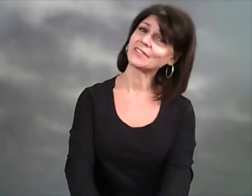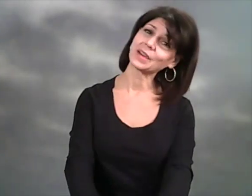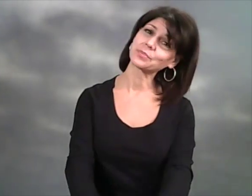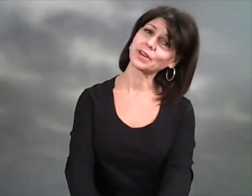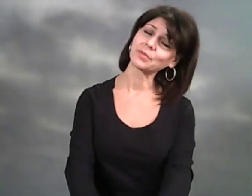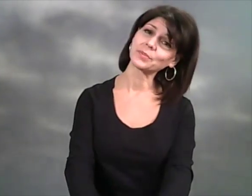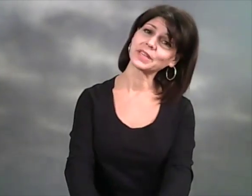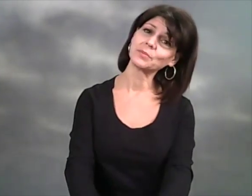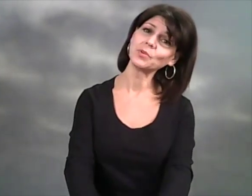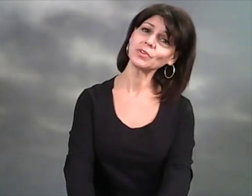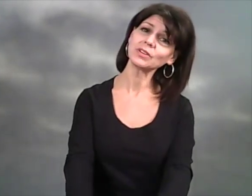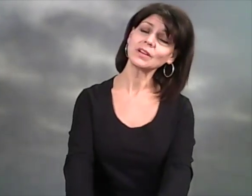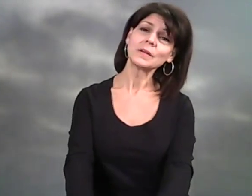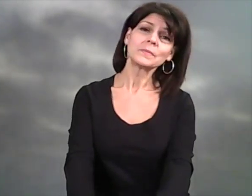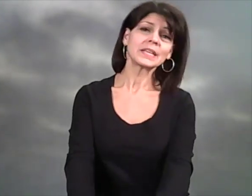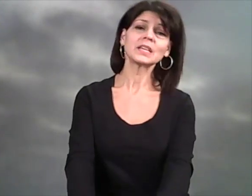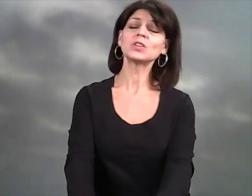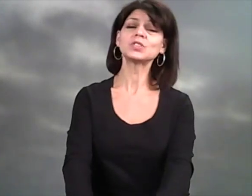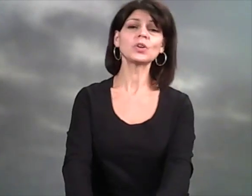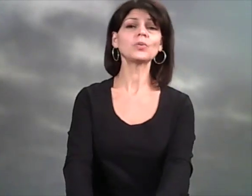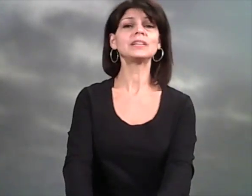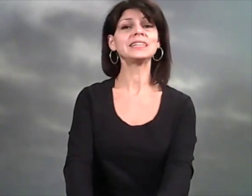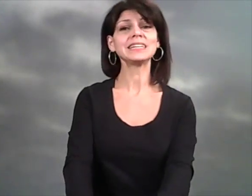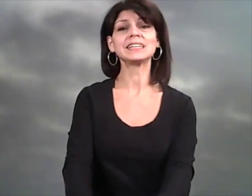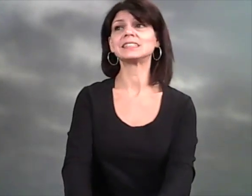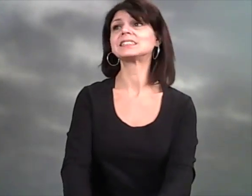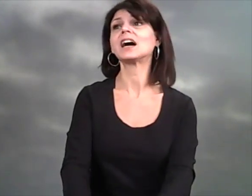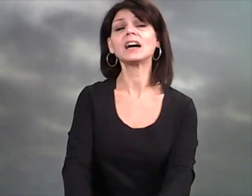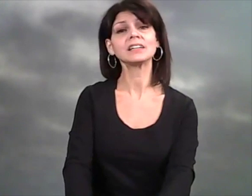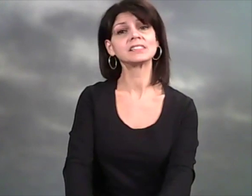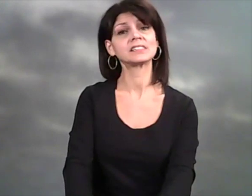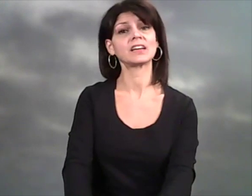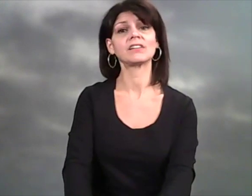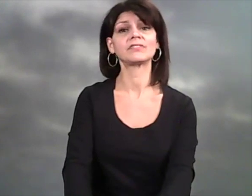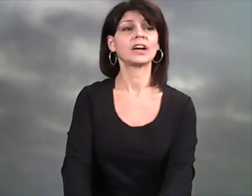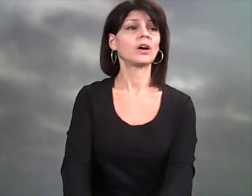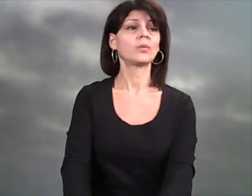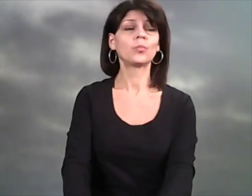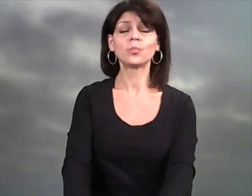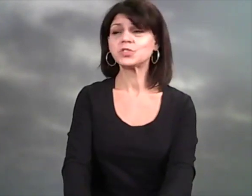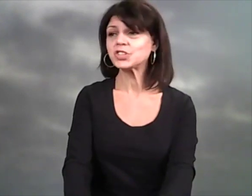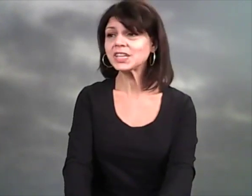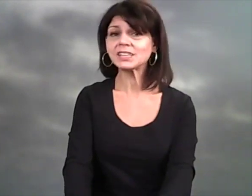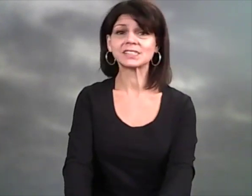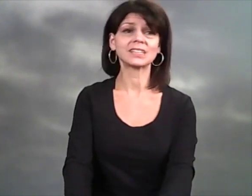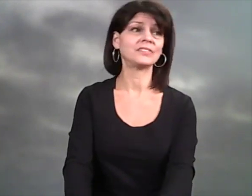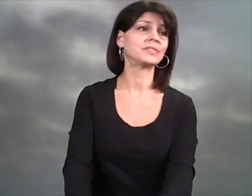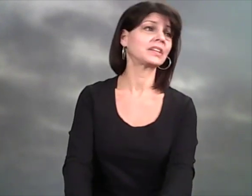have that problem anymore. You don't need tons of sheets and